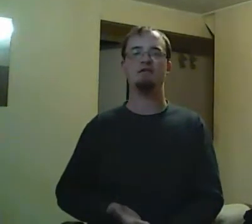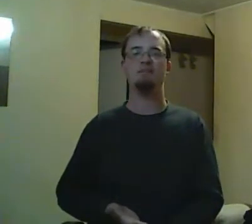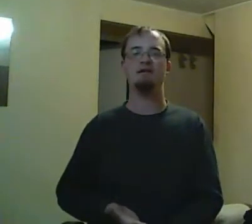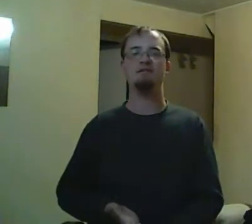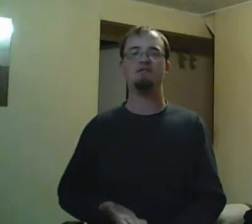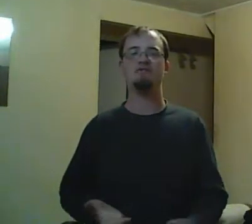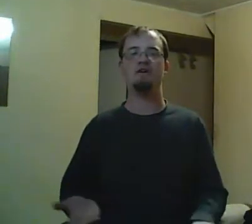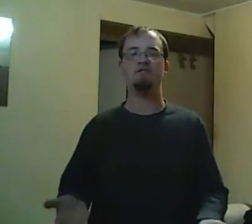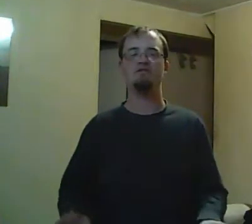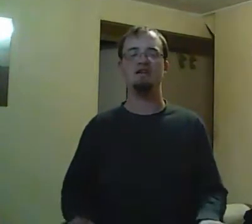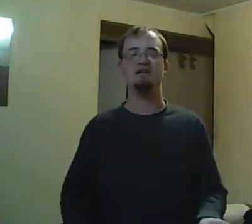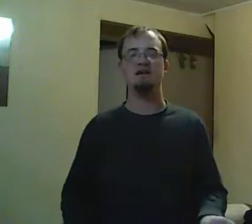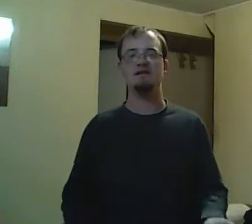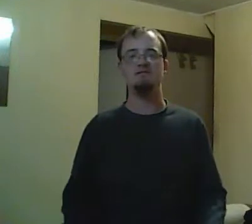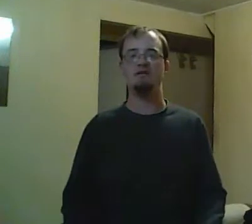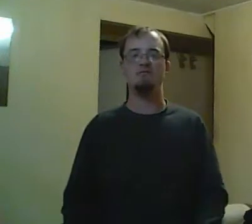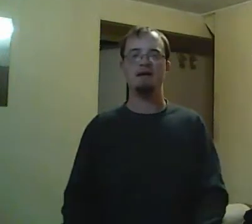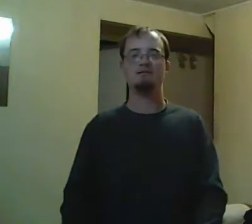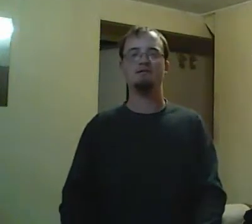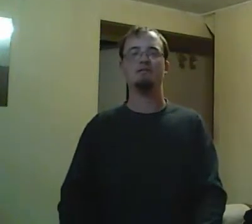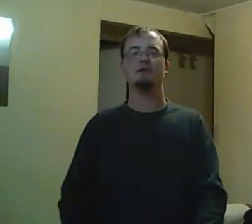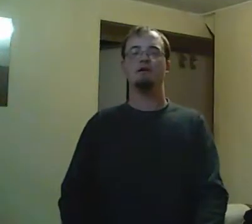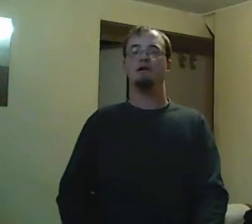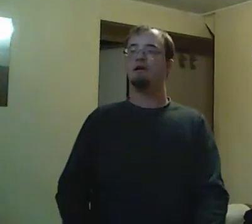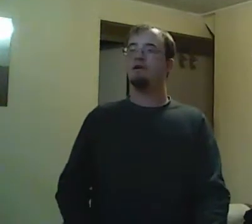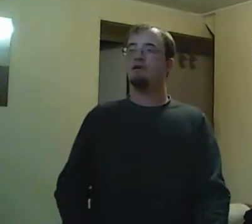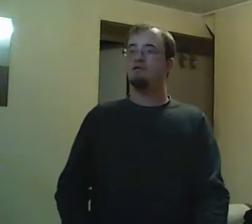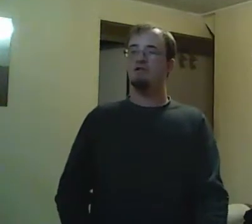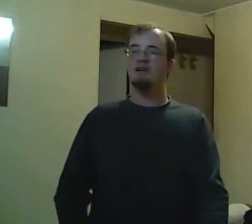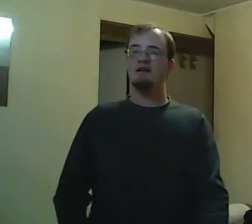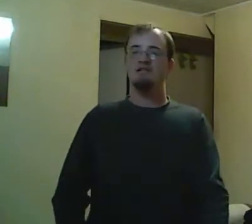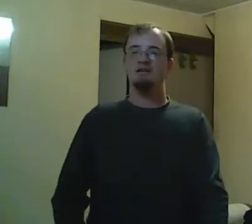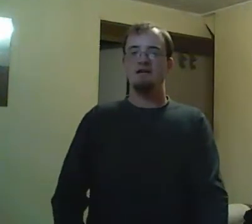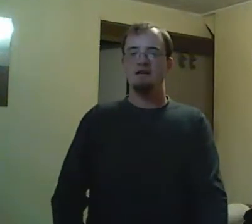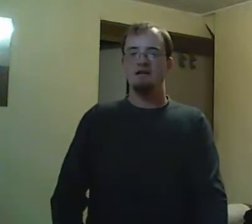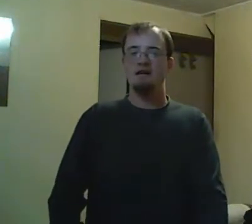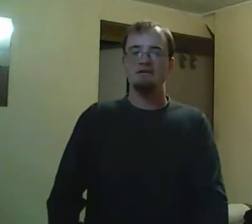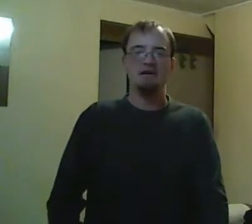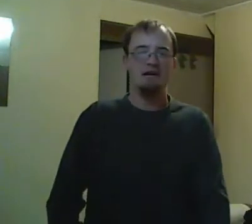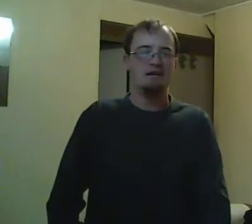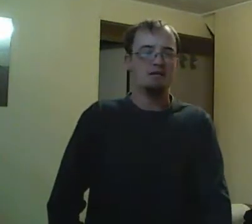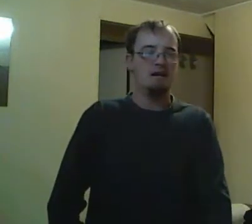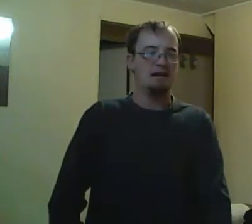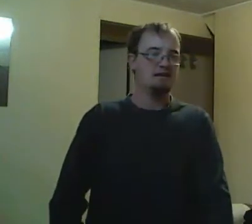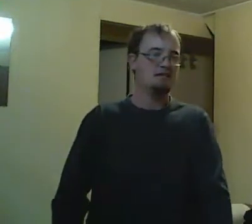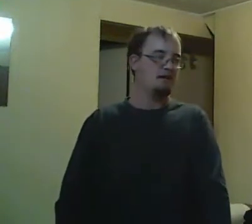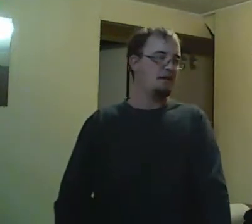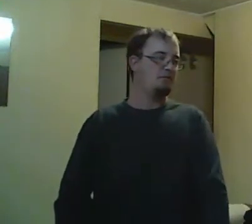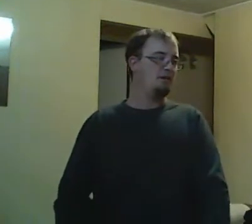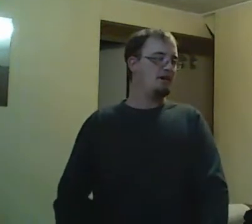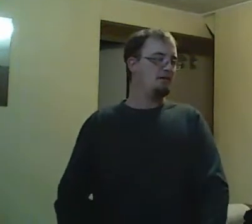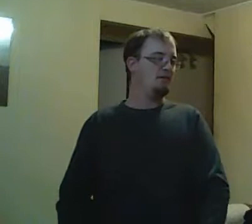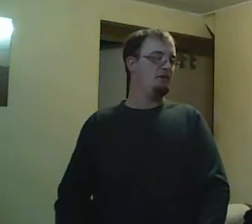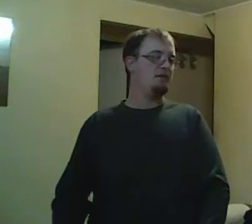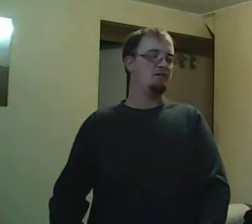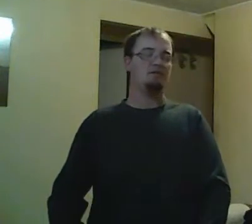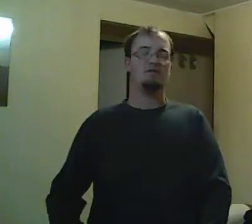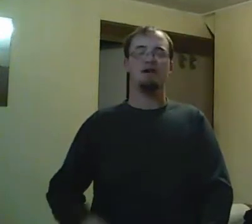before things got rolled up in season four. So, basically, there were some episodes in season